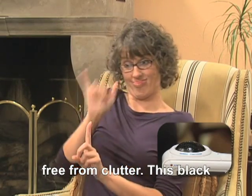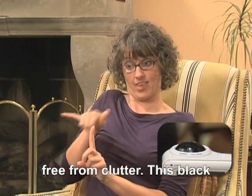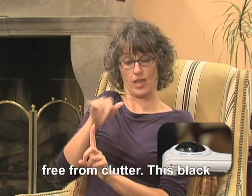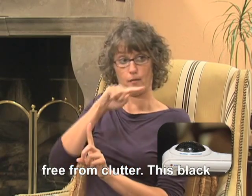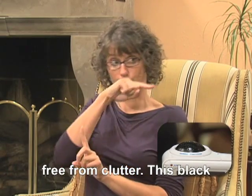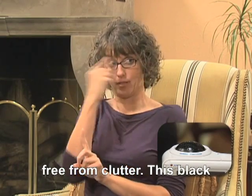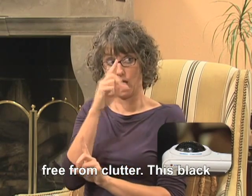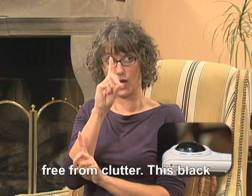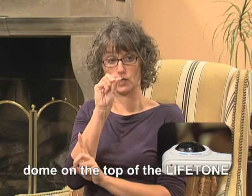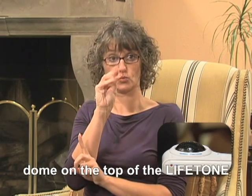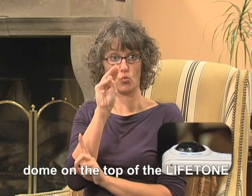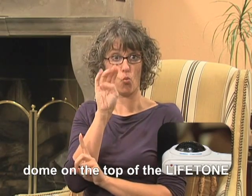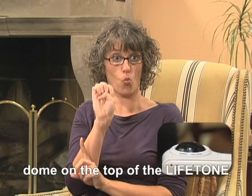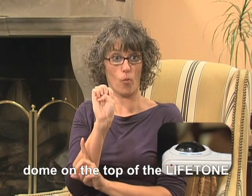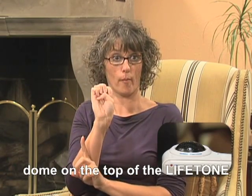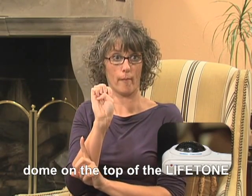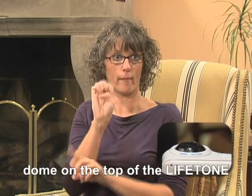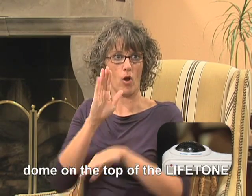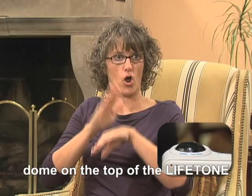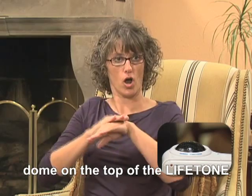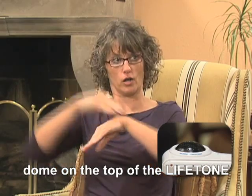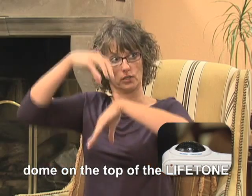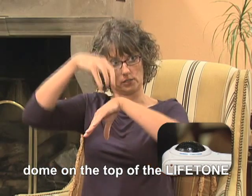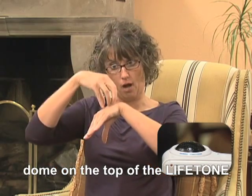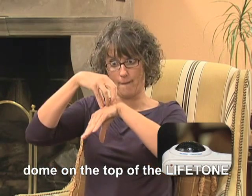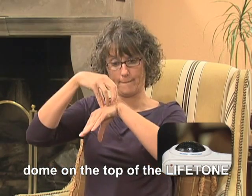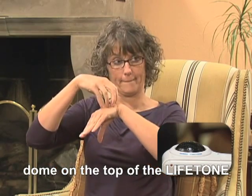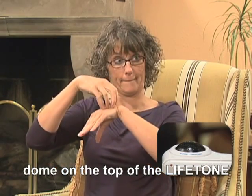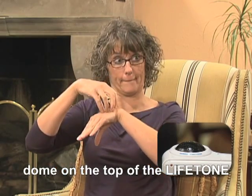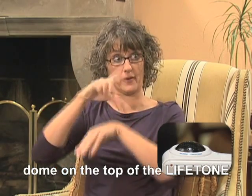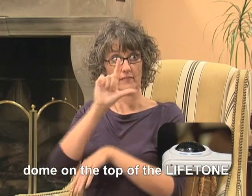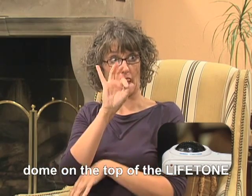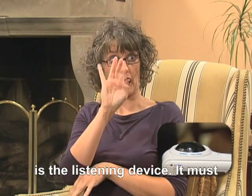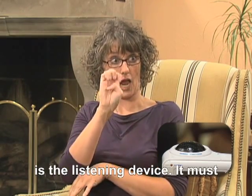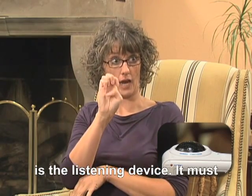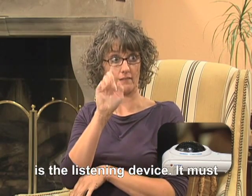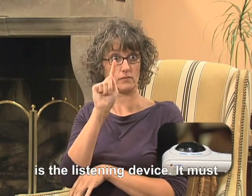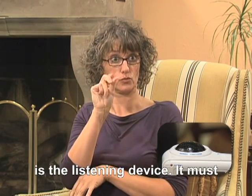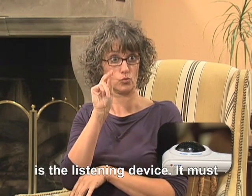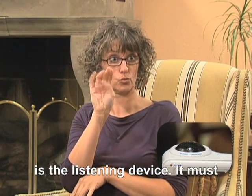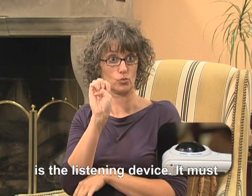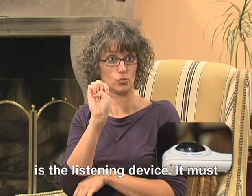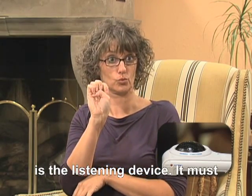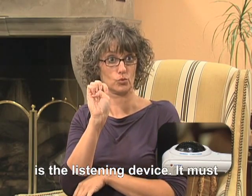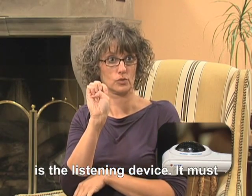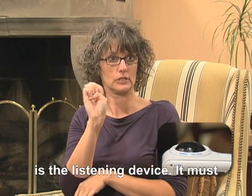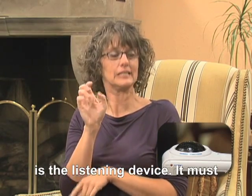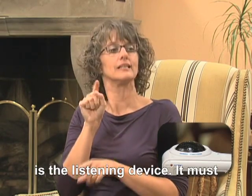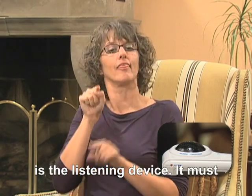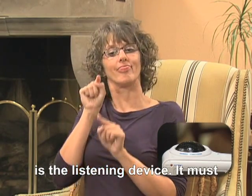This black dome on top of the Lifetone is the listening device.